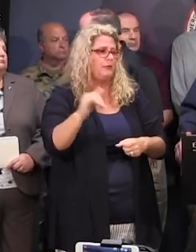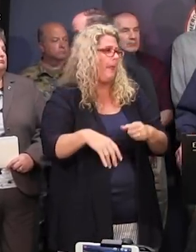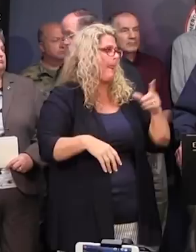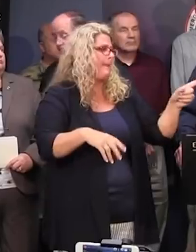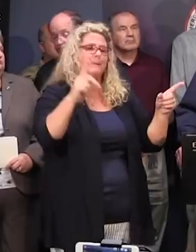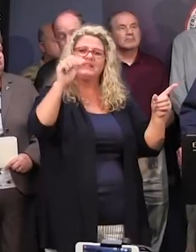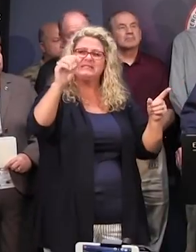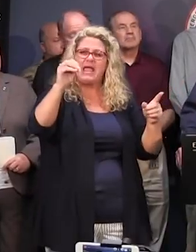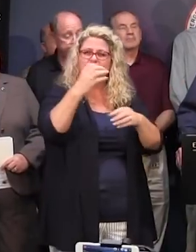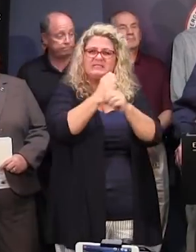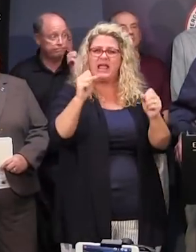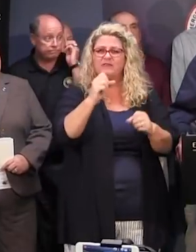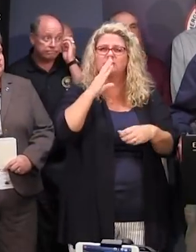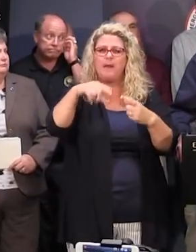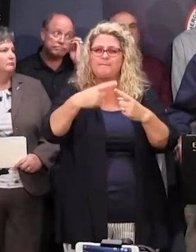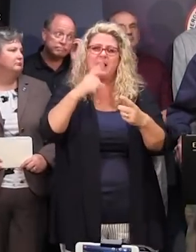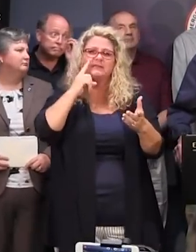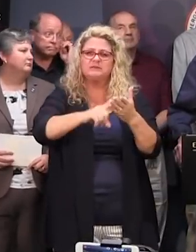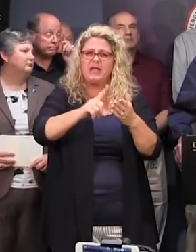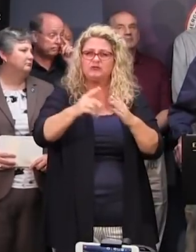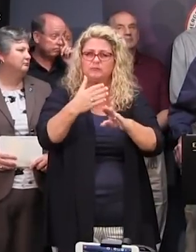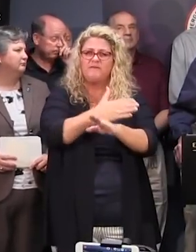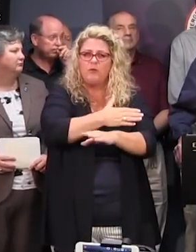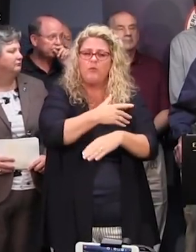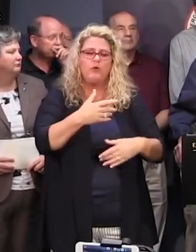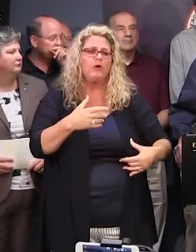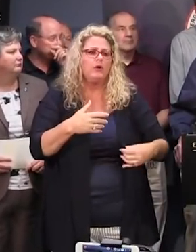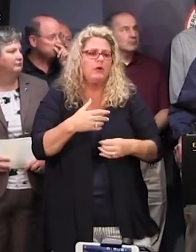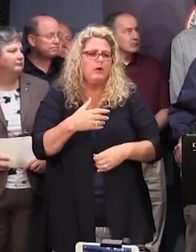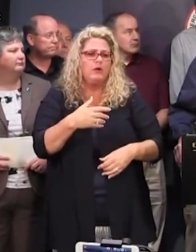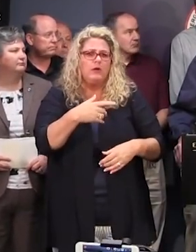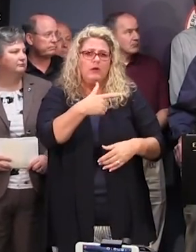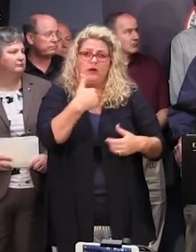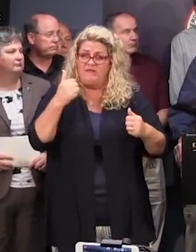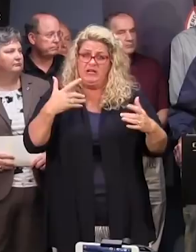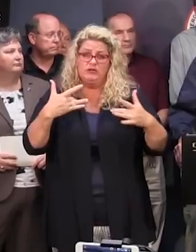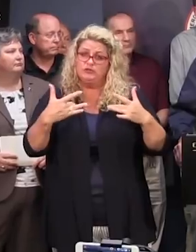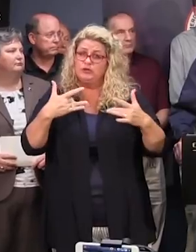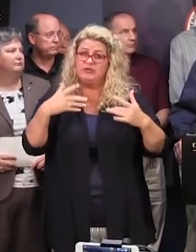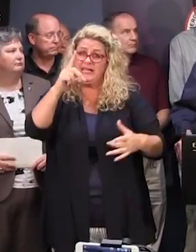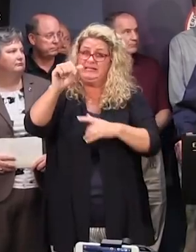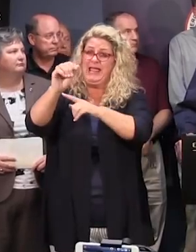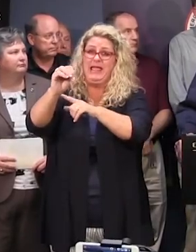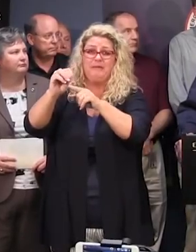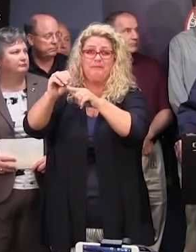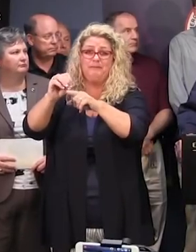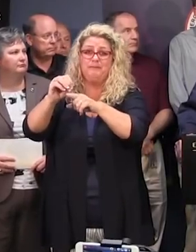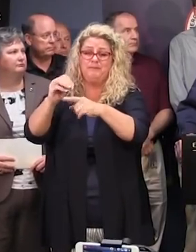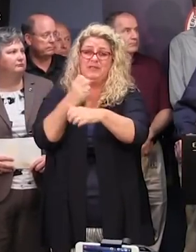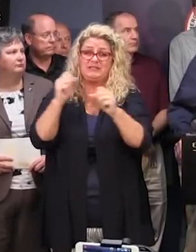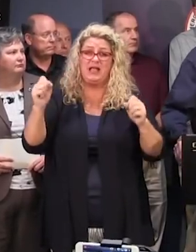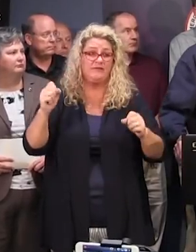safety. We had heard about inspections that have been done. But is there any concern about dam safety or any plans, precautions?